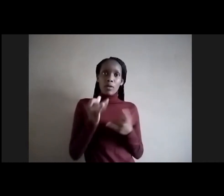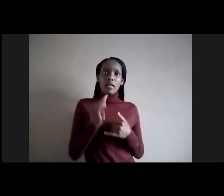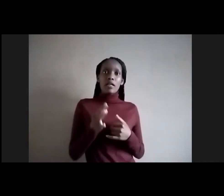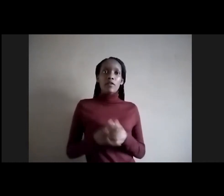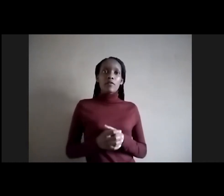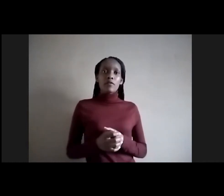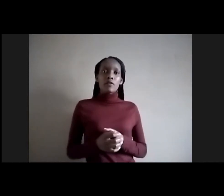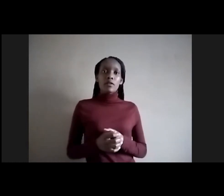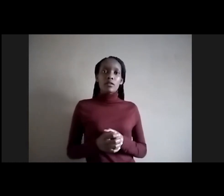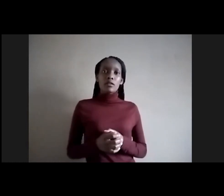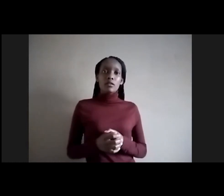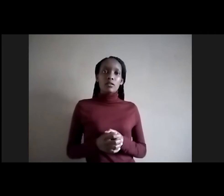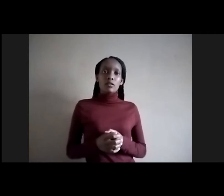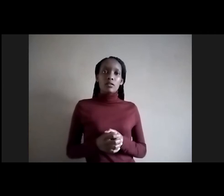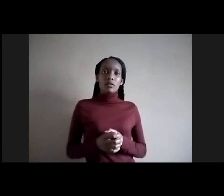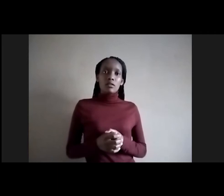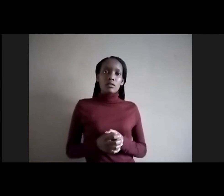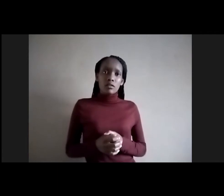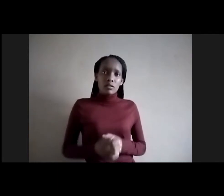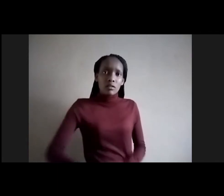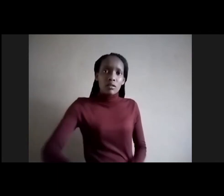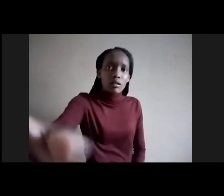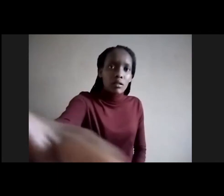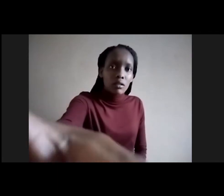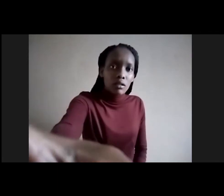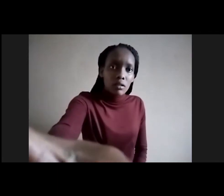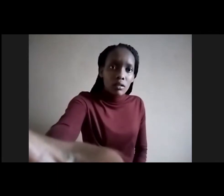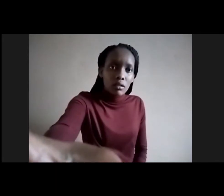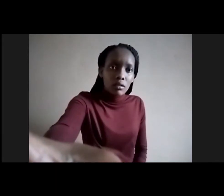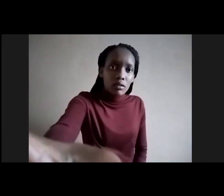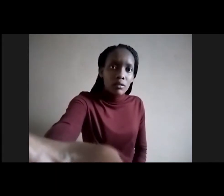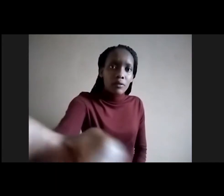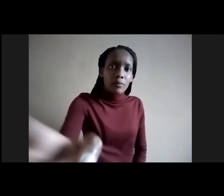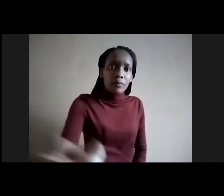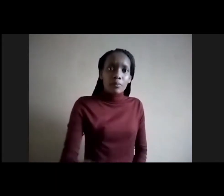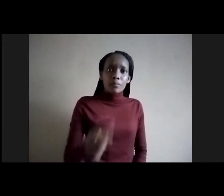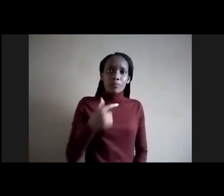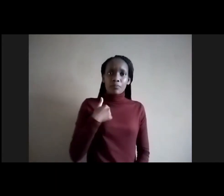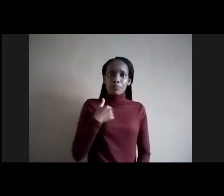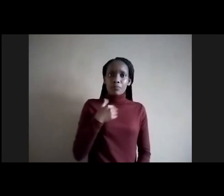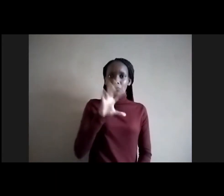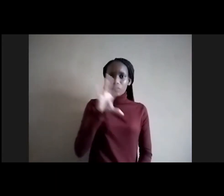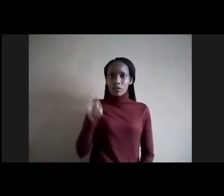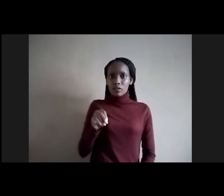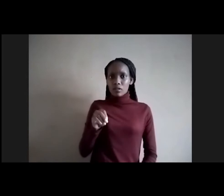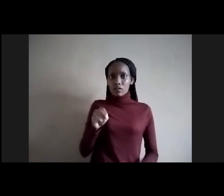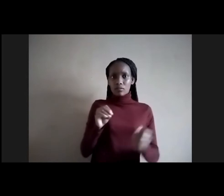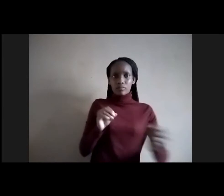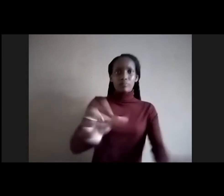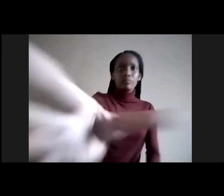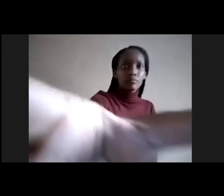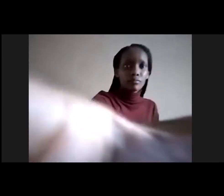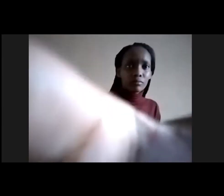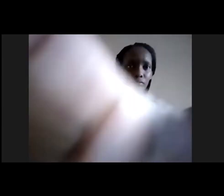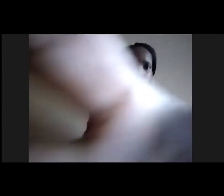perspective or towards that end. I'm going to ask some of the guests that's in the room with us, Alex or